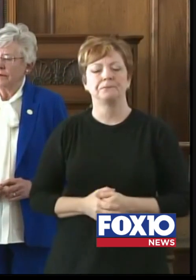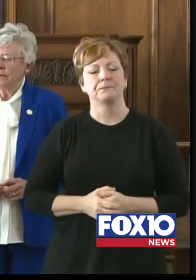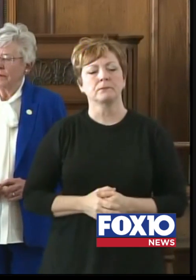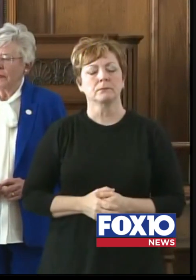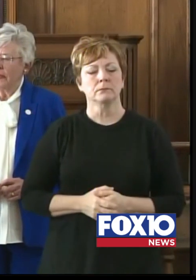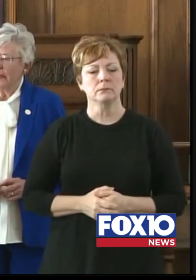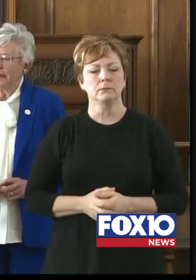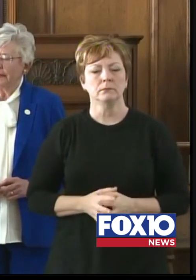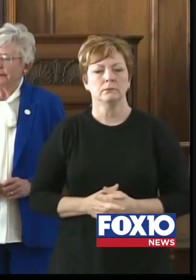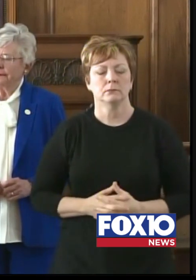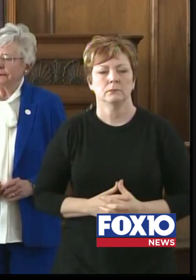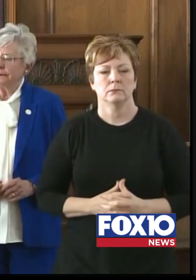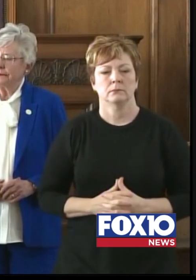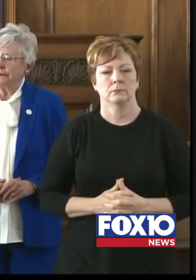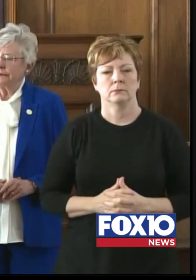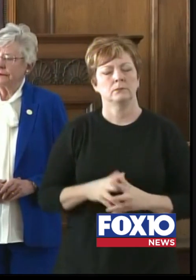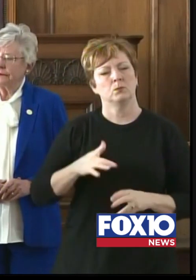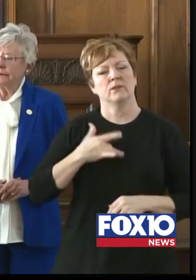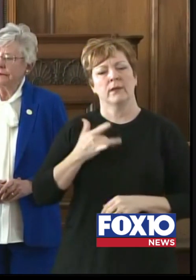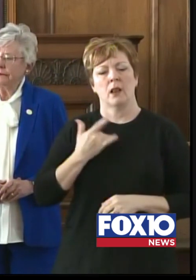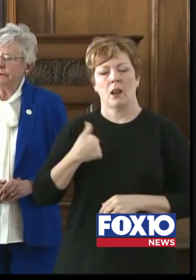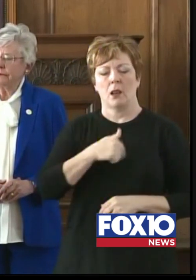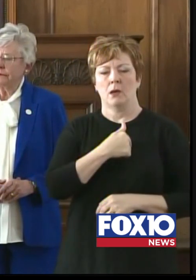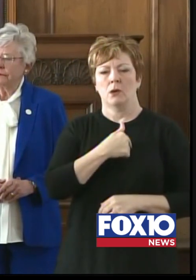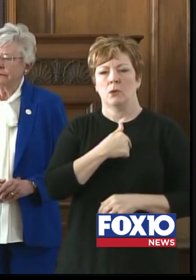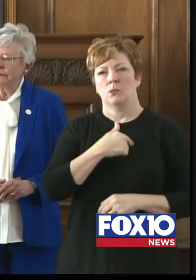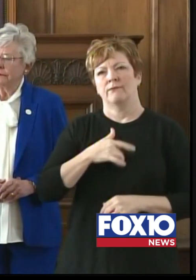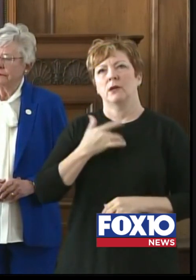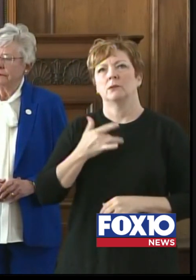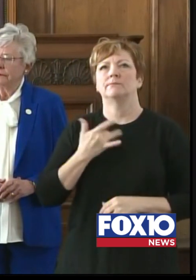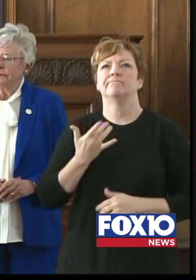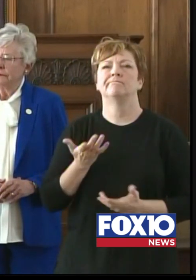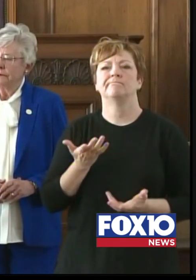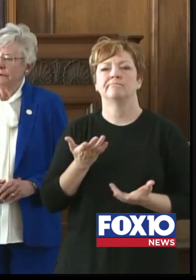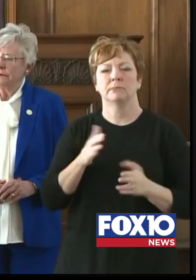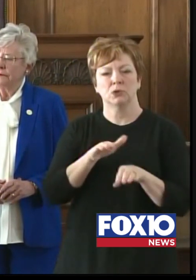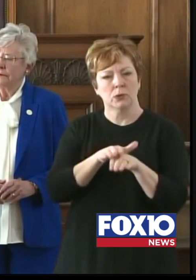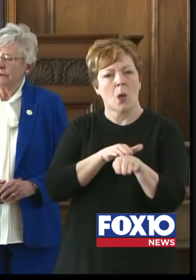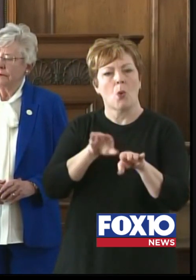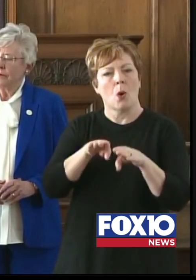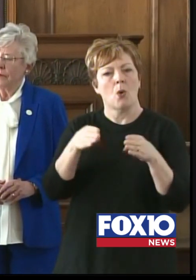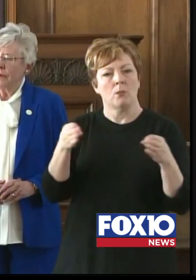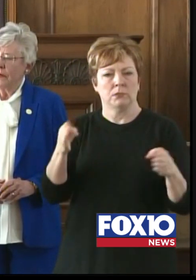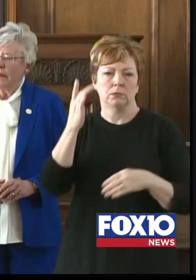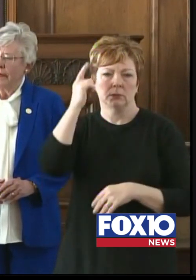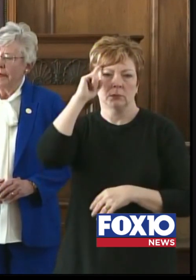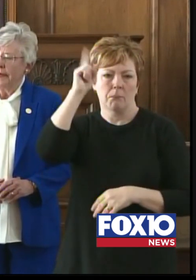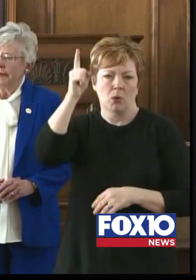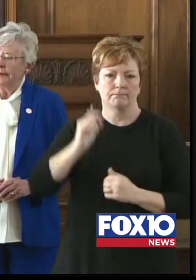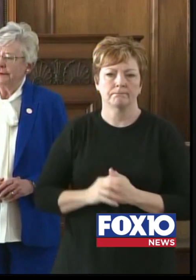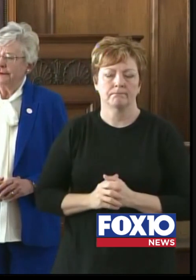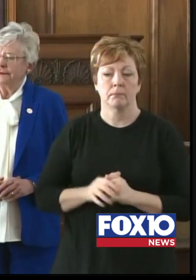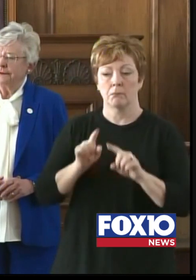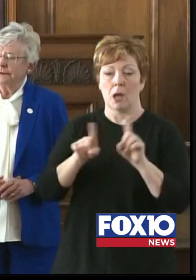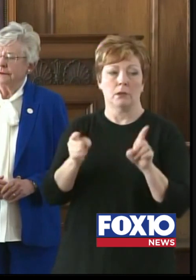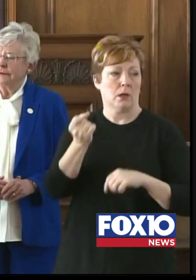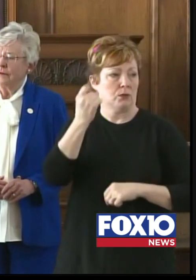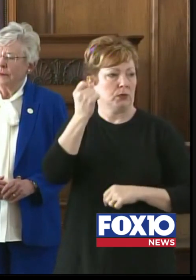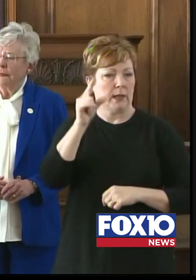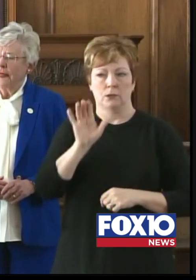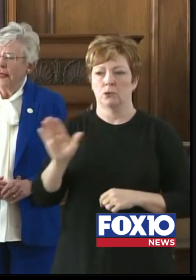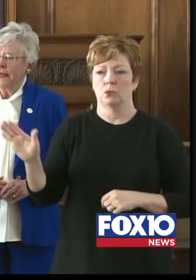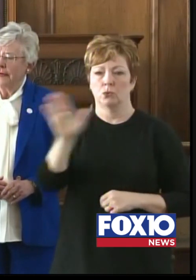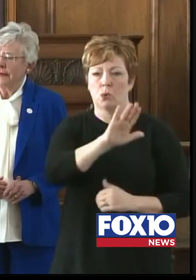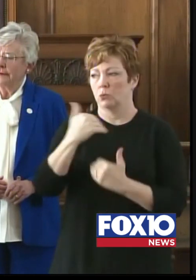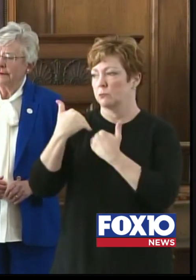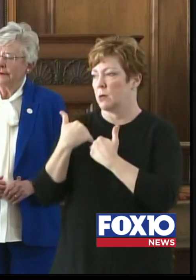We believe that a gradual reopening makes a lot of sense. But as Governor Ivey mentioned, this really is up to the people of Alabama to